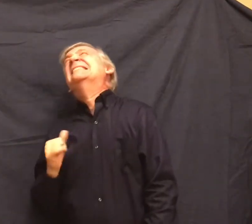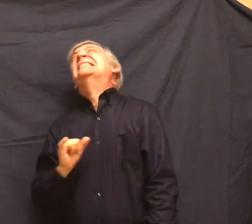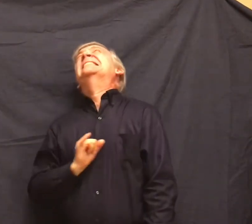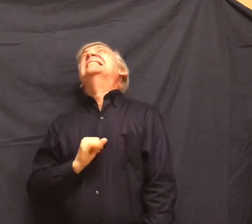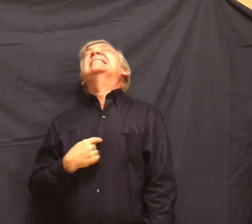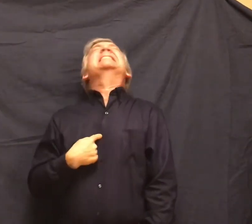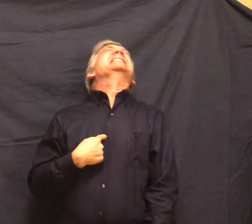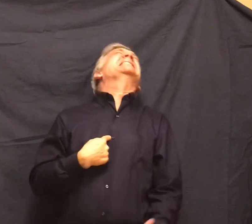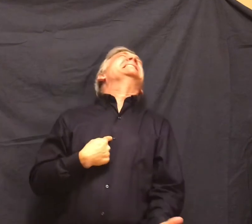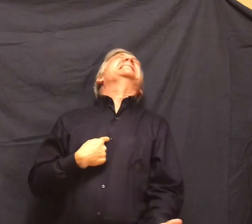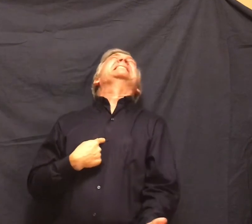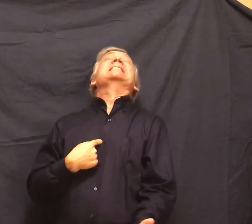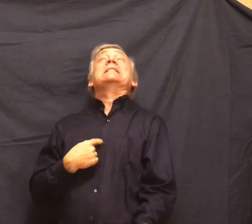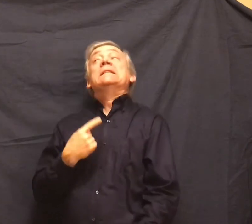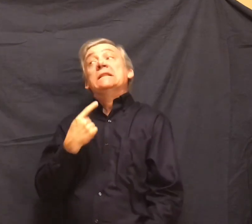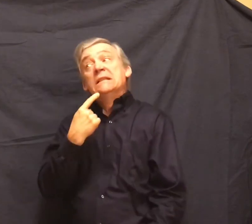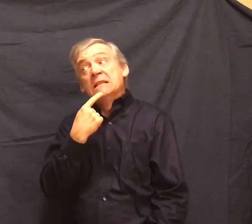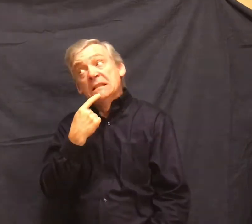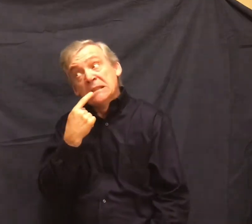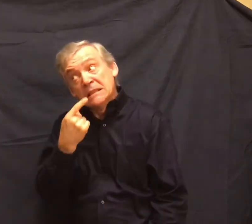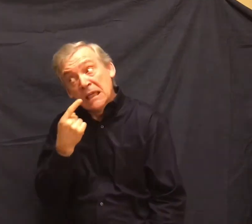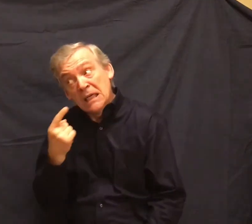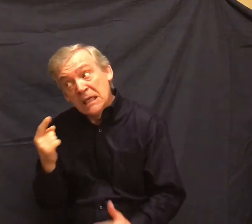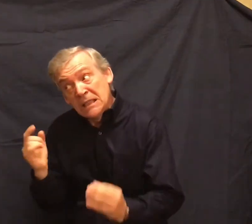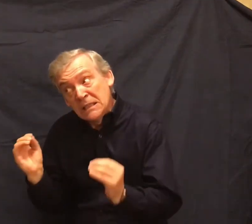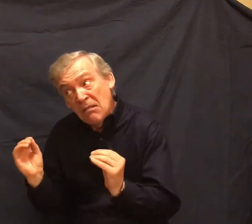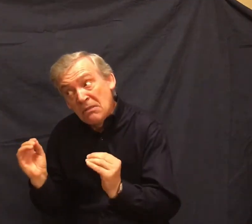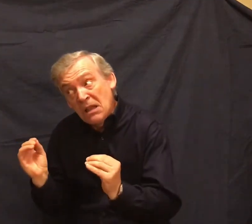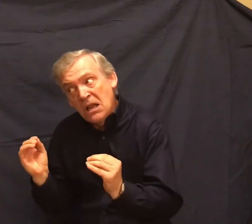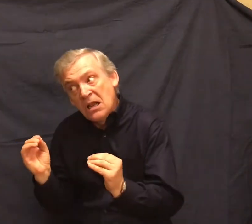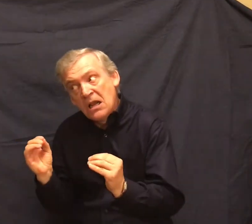say nothing. Just going to stand there.